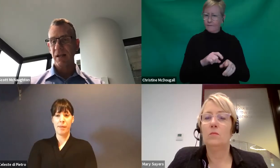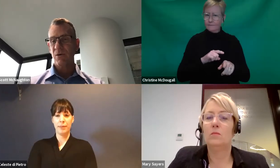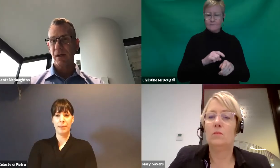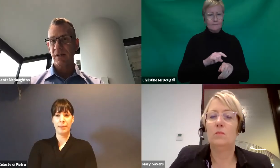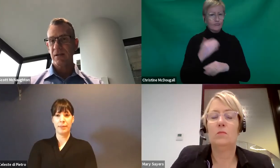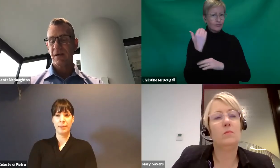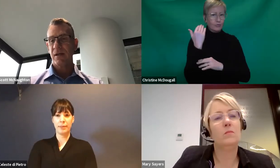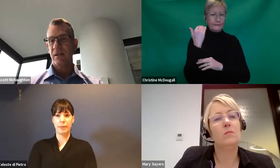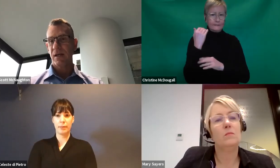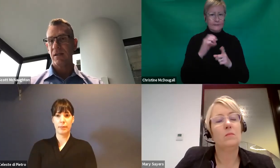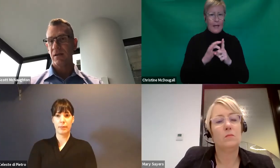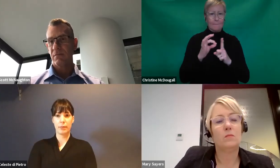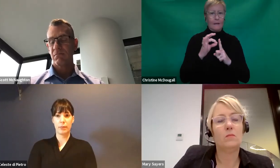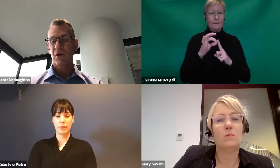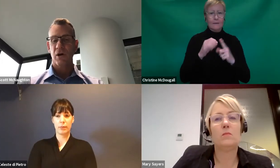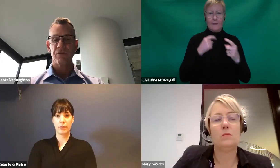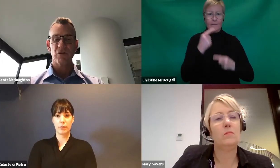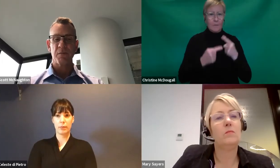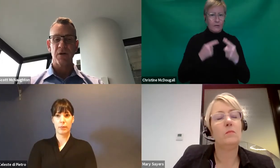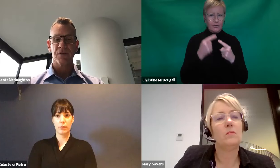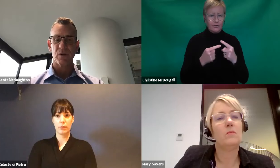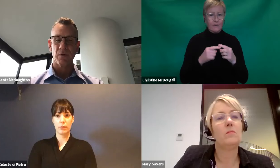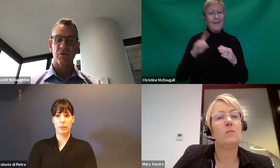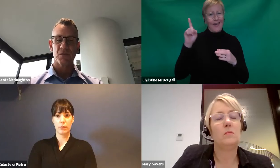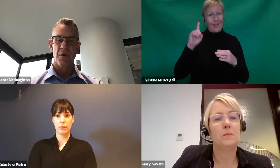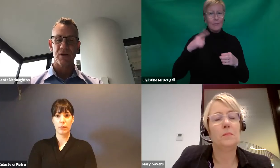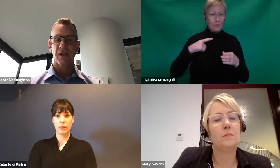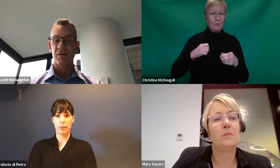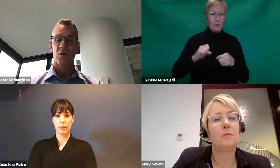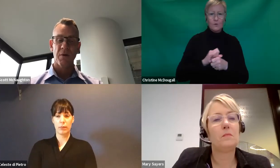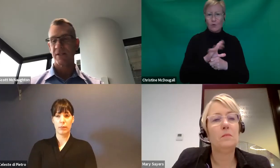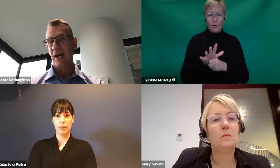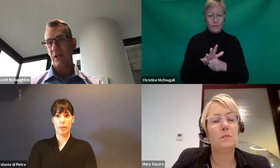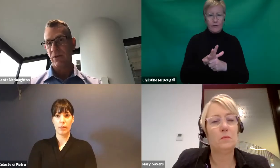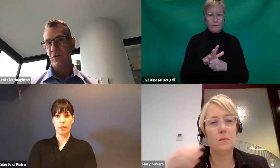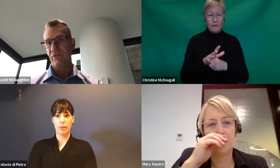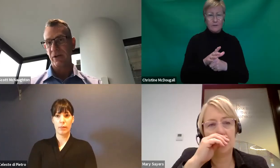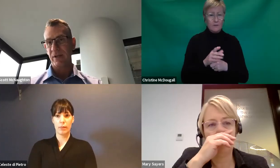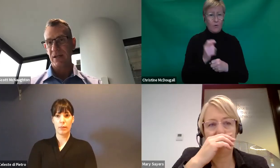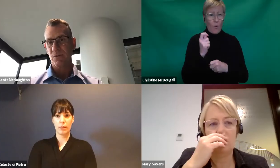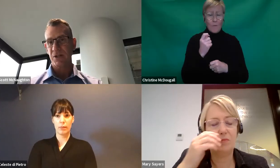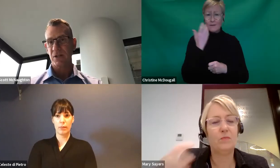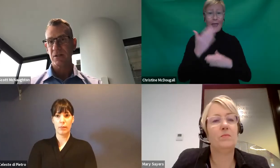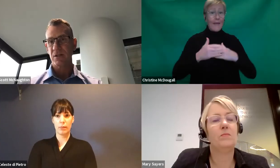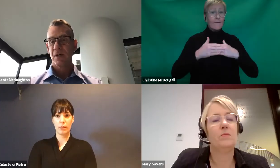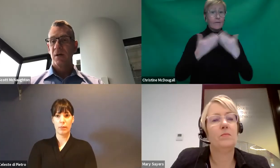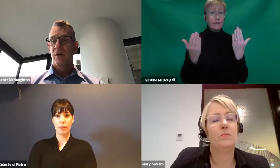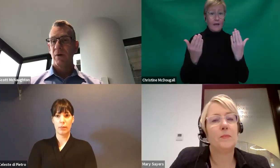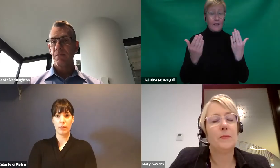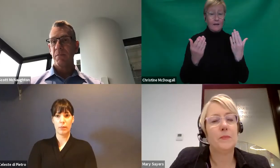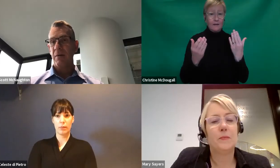fairly quickly in the, in the COVID response. We were responding almost daily with new frequently asked questions.